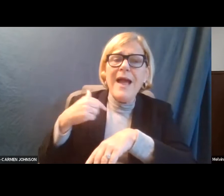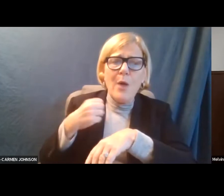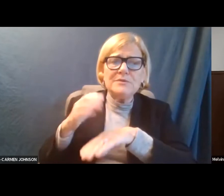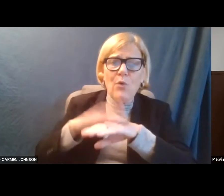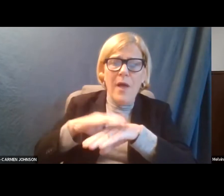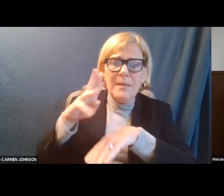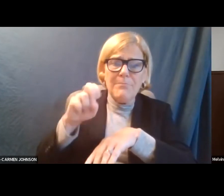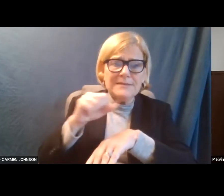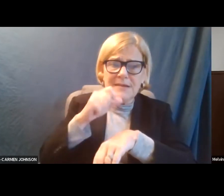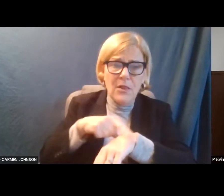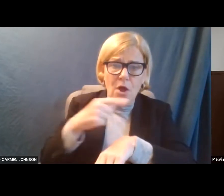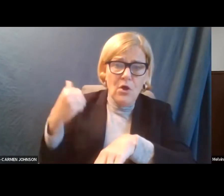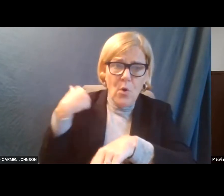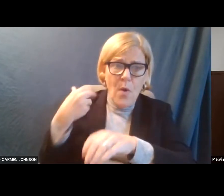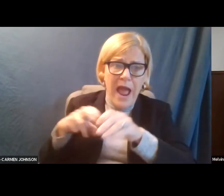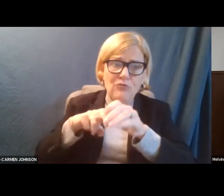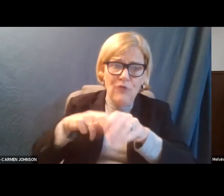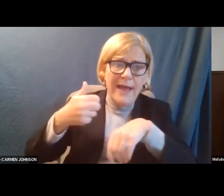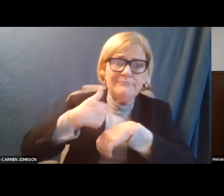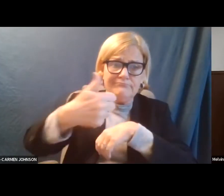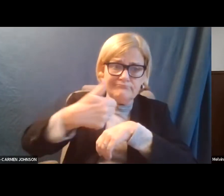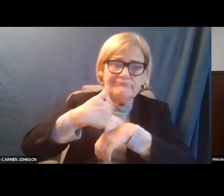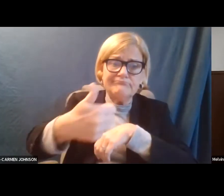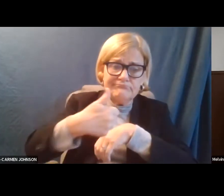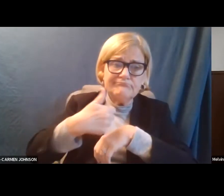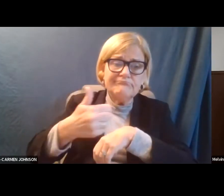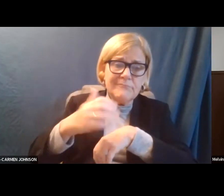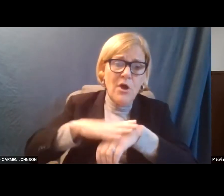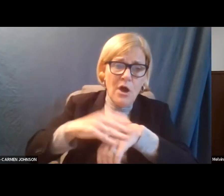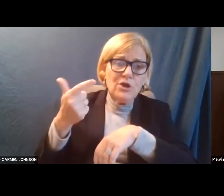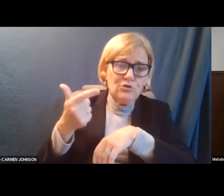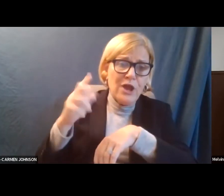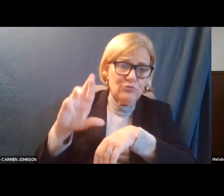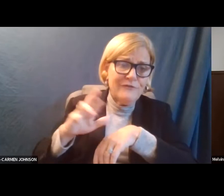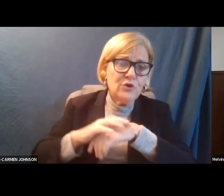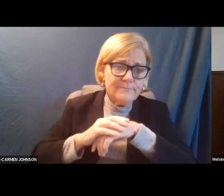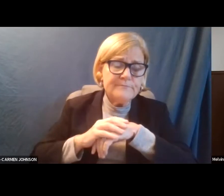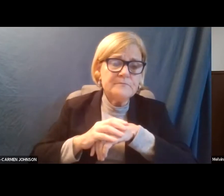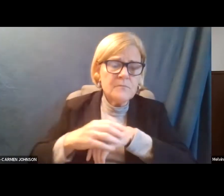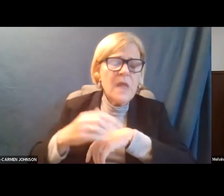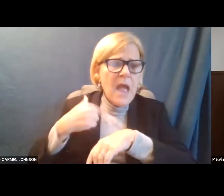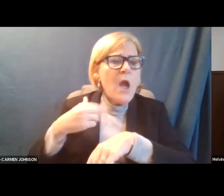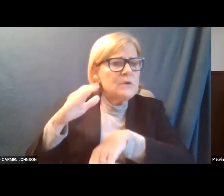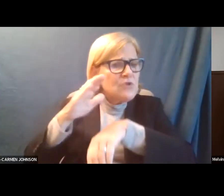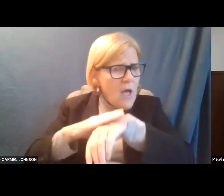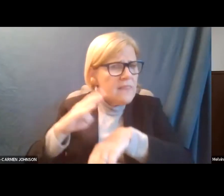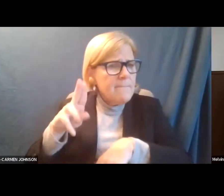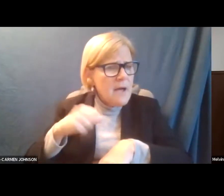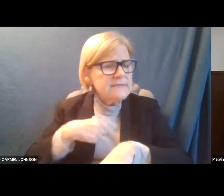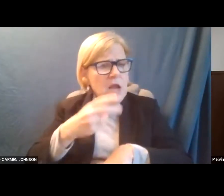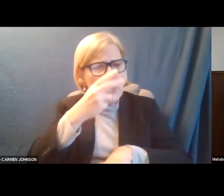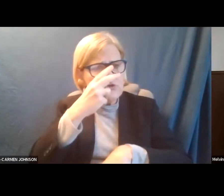bus not too long ago. I ride up and down and I rode the Grand River route. I was on the bus and I saw